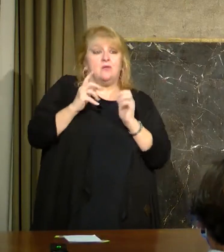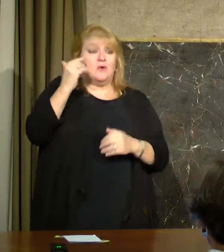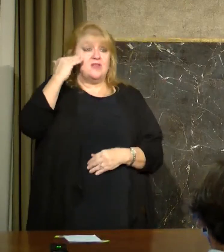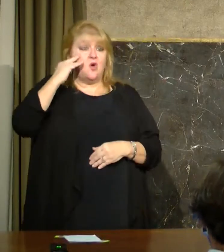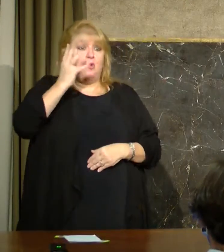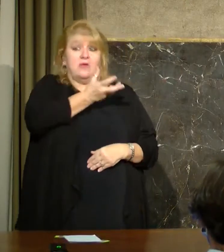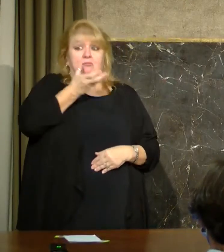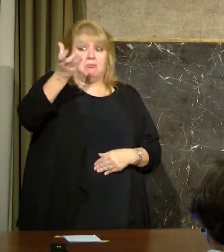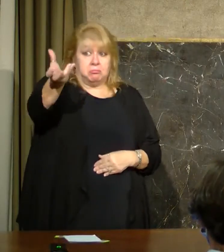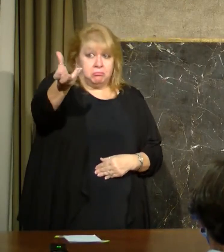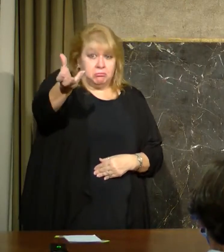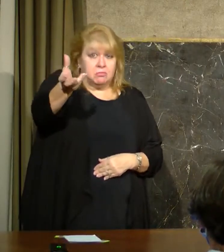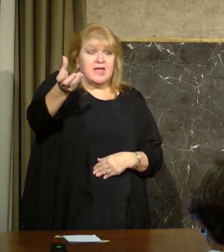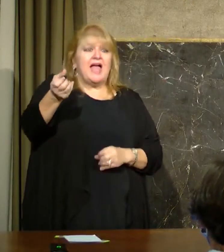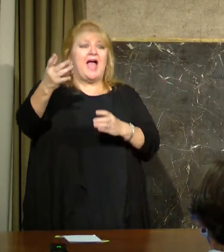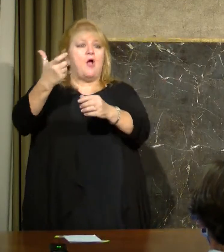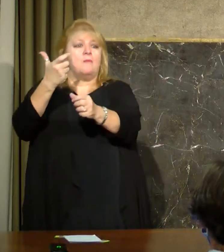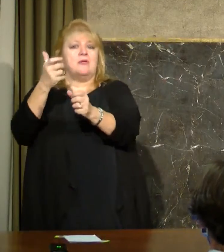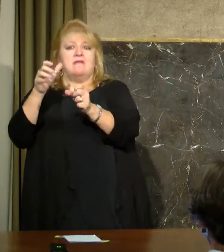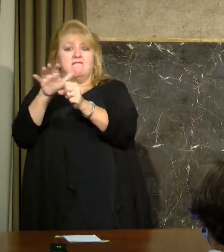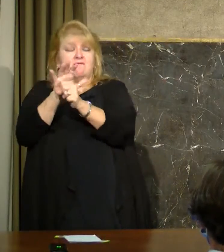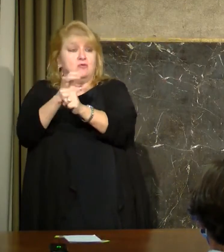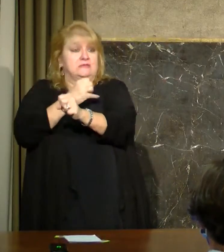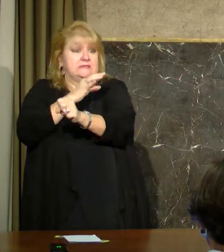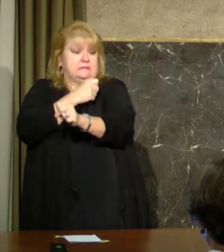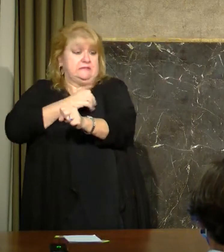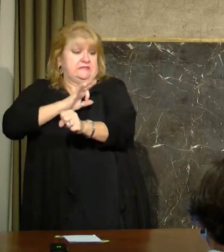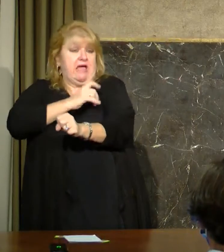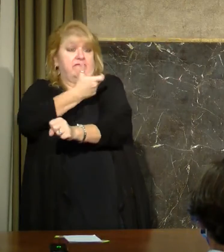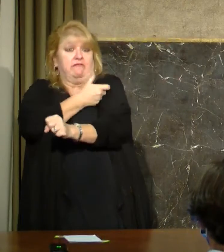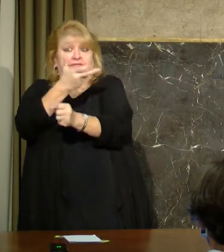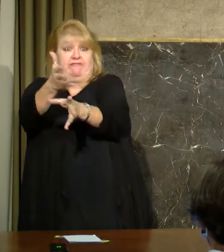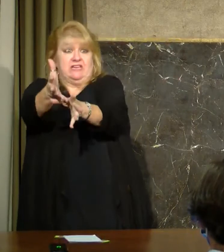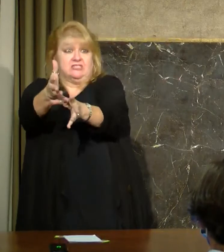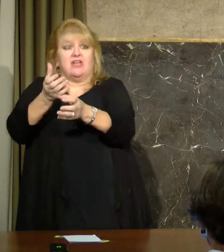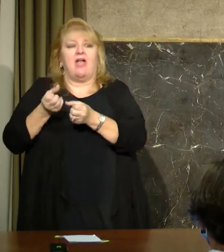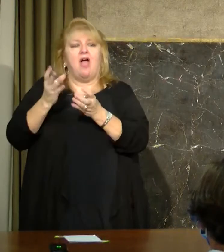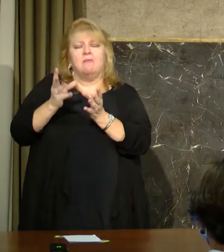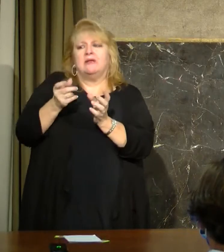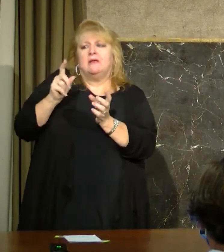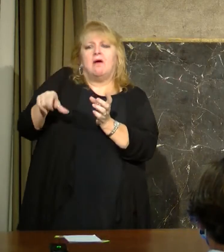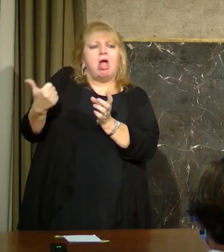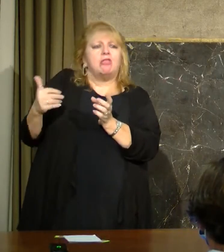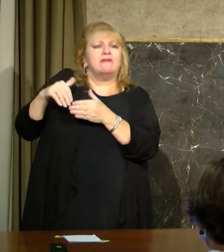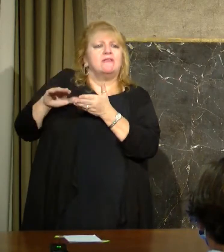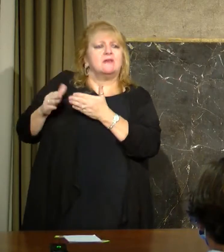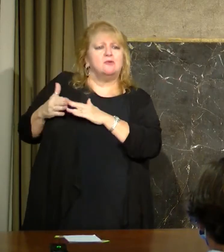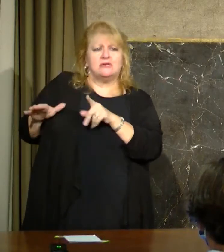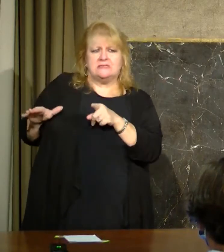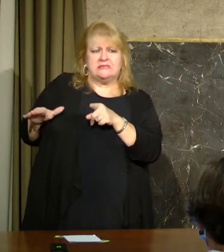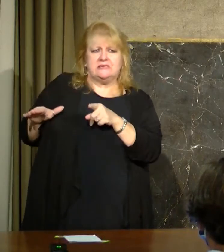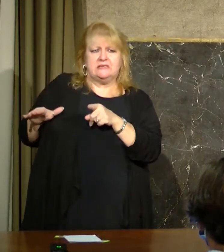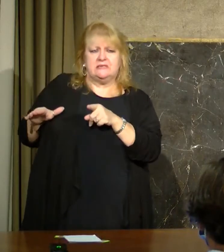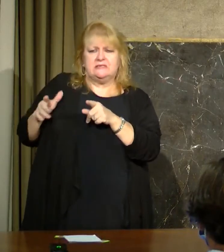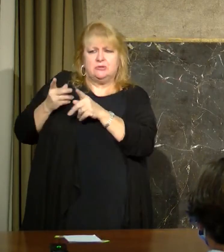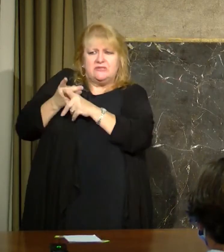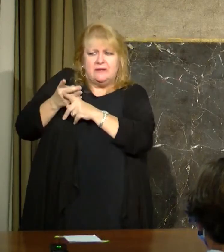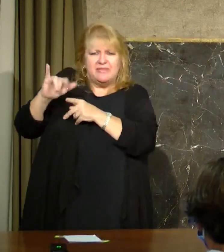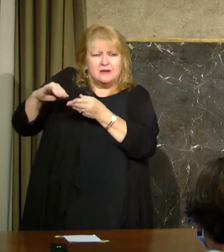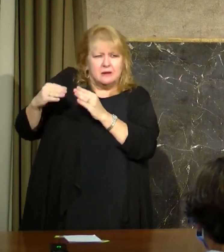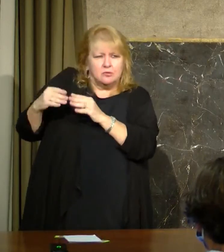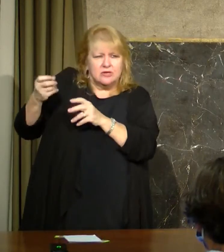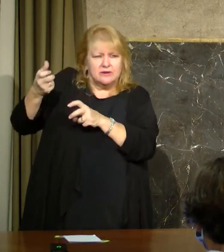categories. We certainly are tracking how much gets pushed out in terms of the specific types of individuals